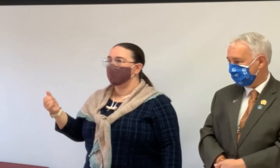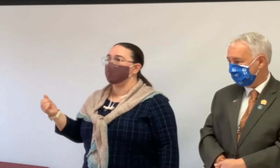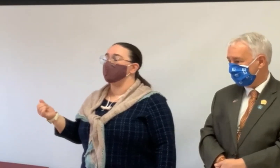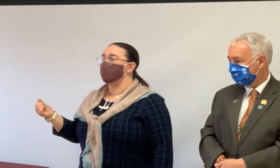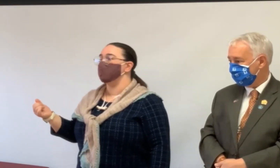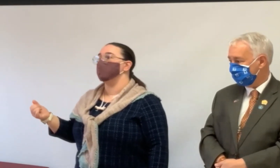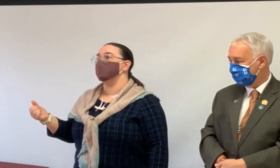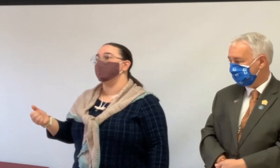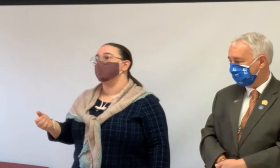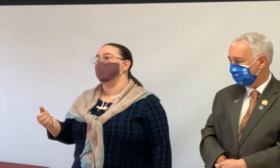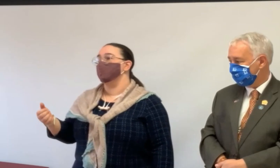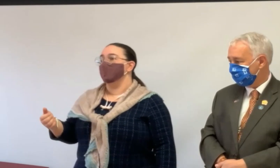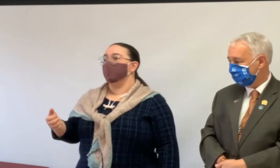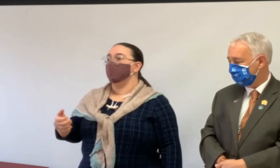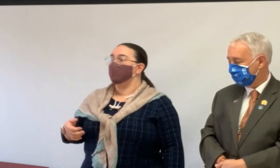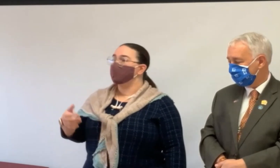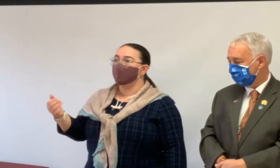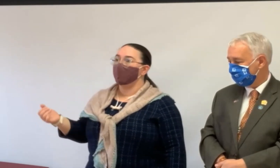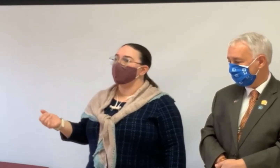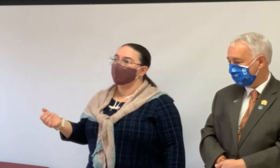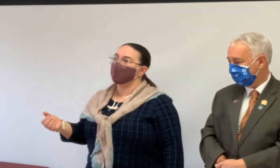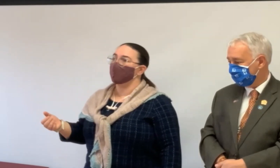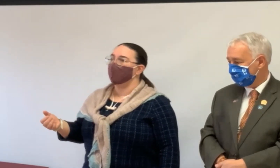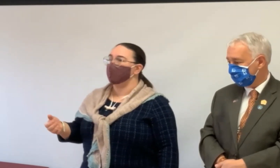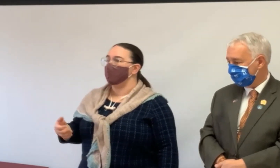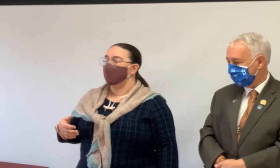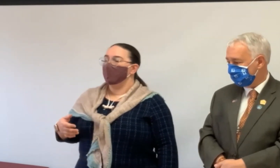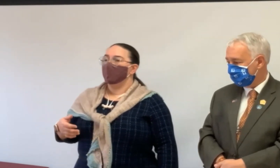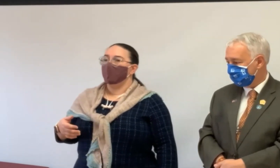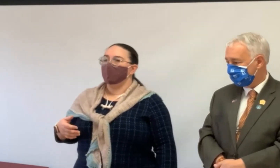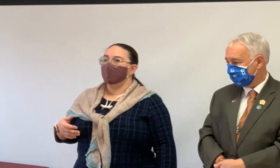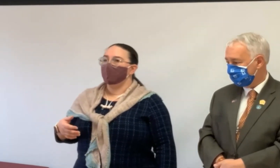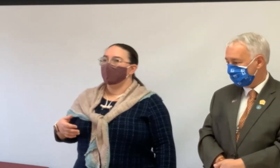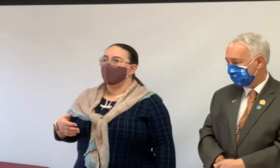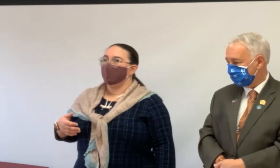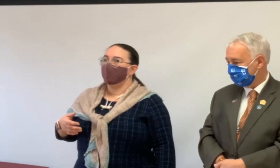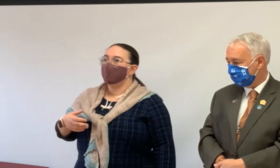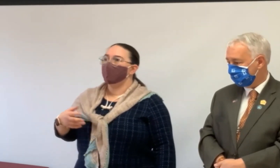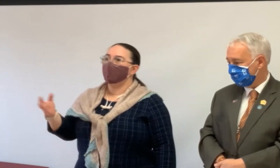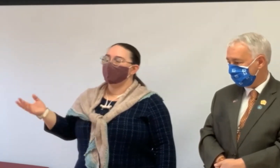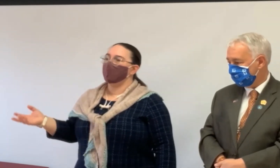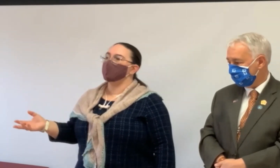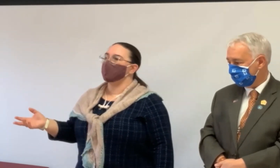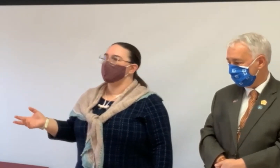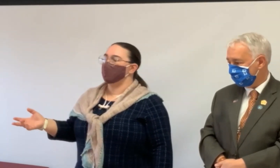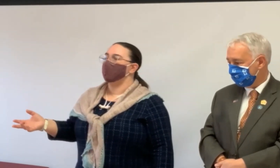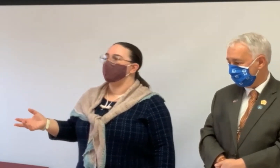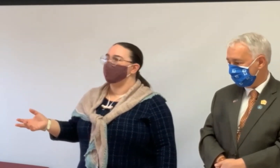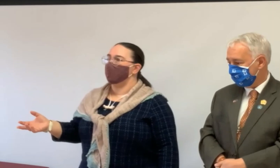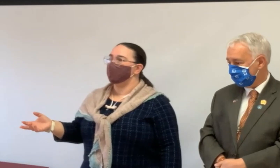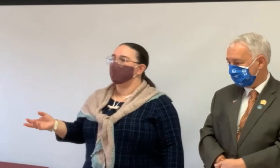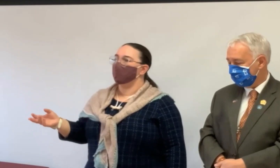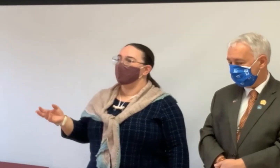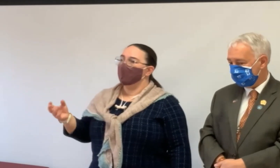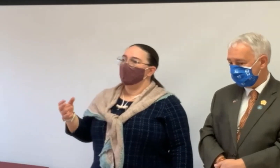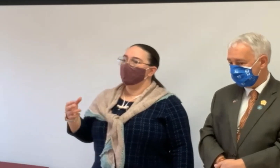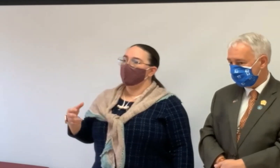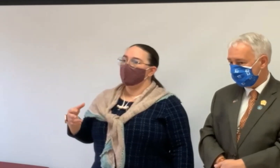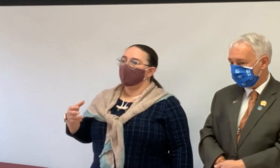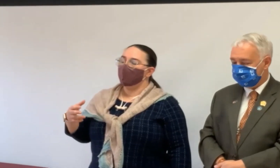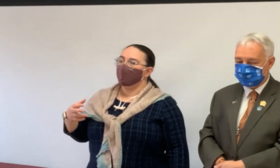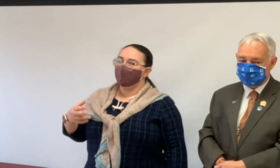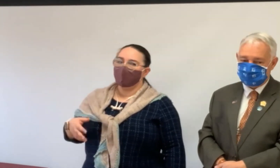what could this person do in this situation? Or what's the value of this property? Um, and there's no obligation to any of that. So